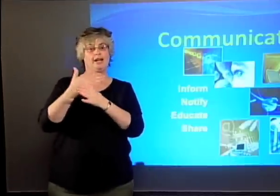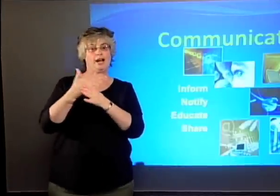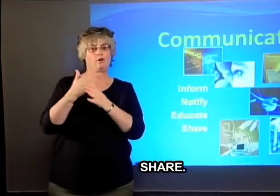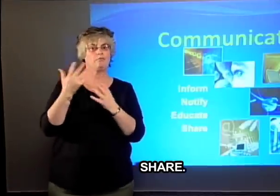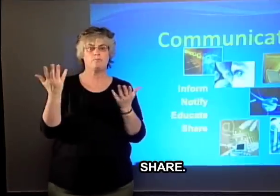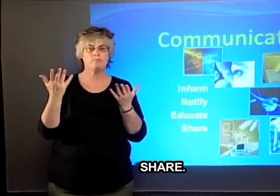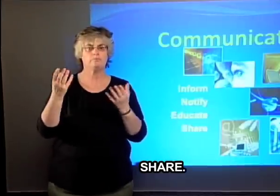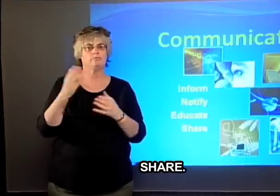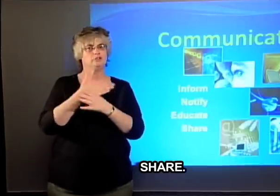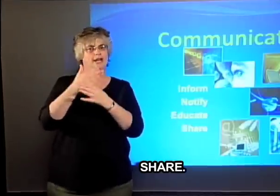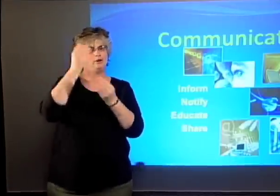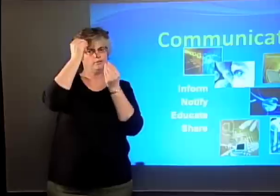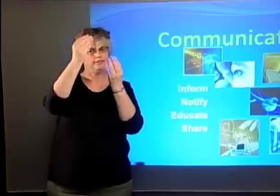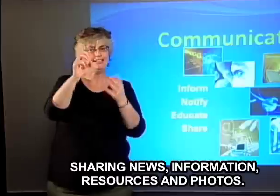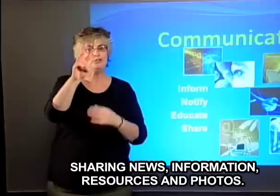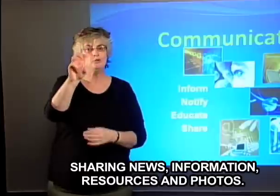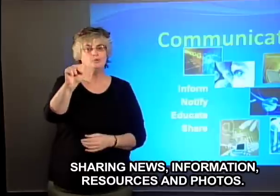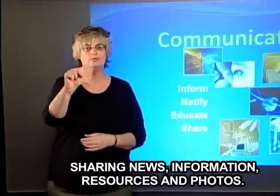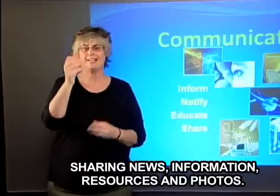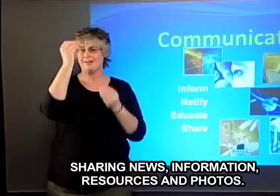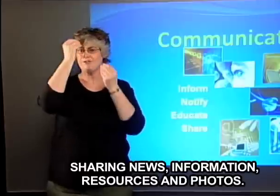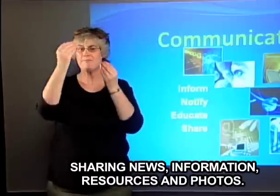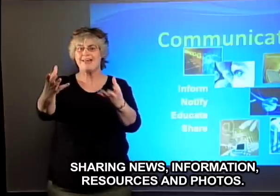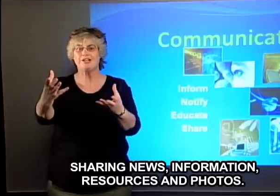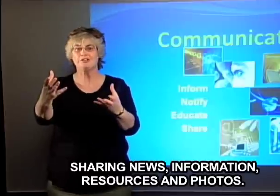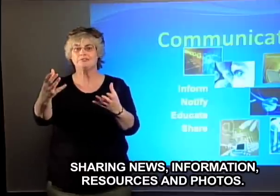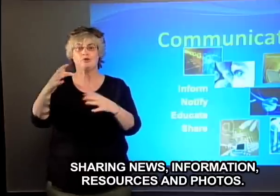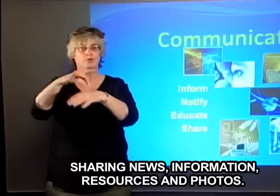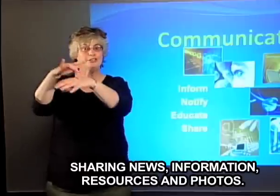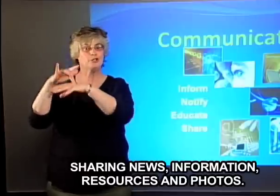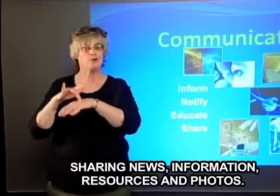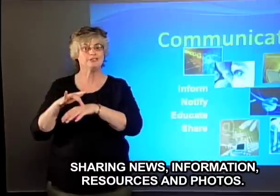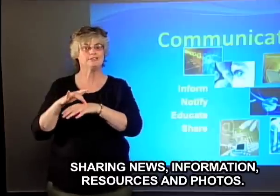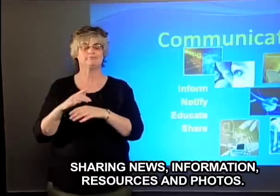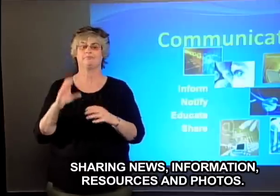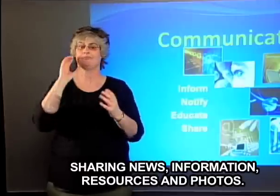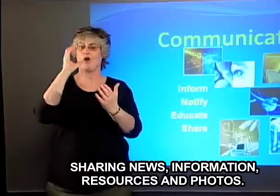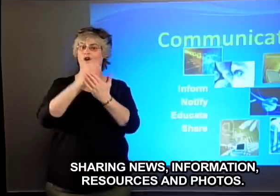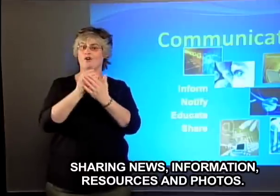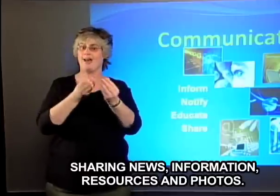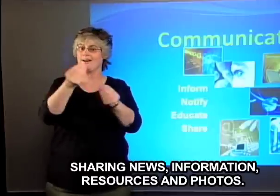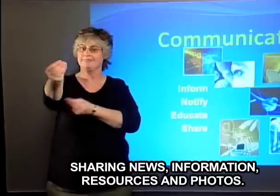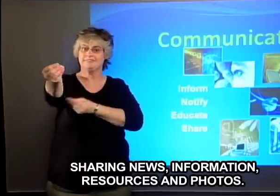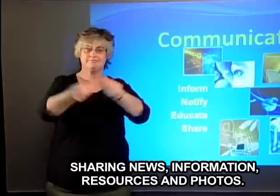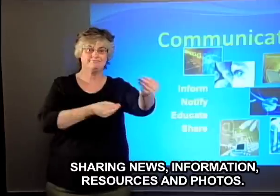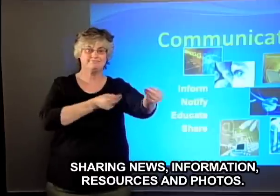Share, sharing news, information, resources, and photos.